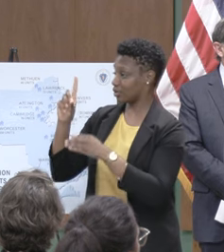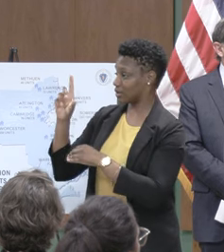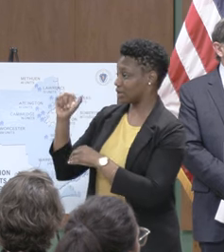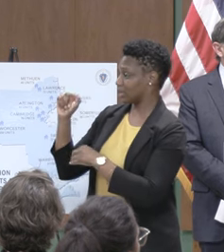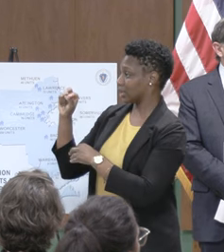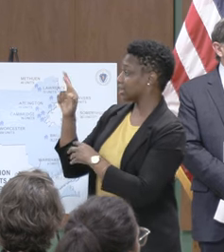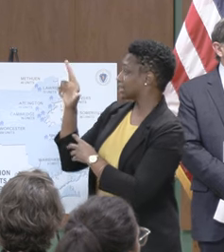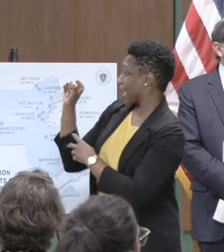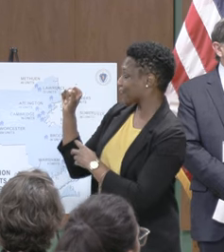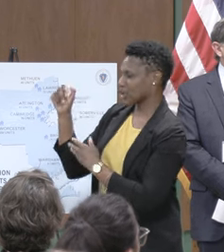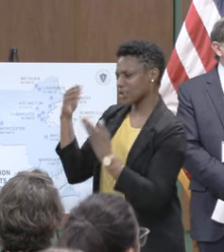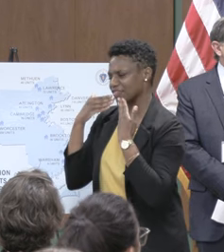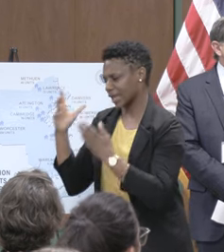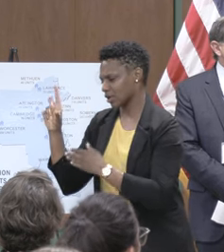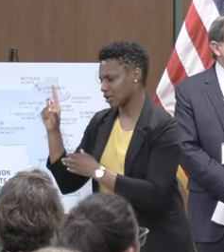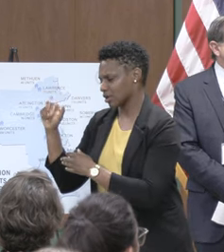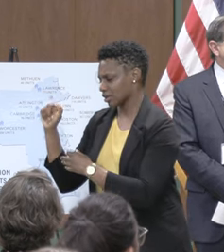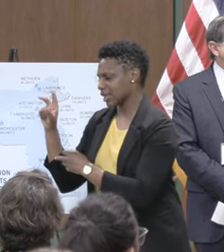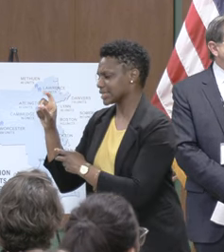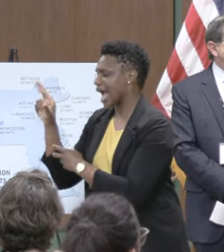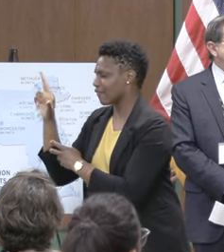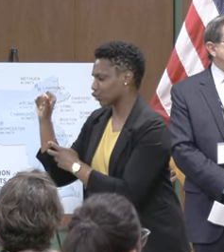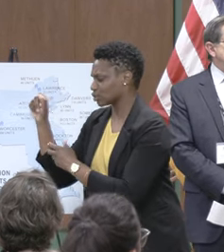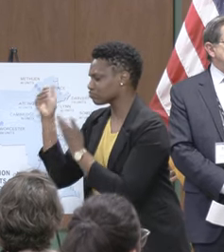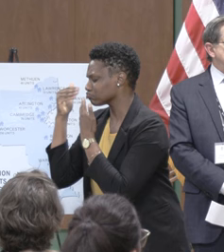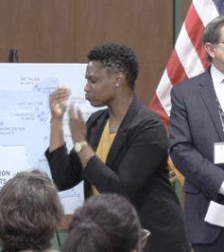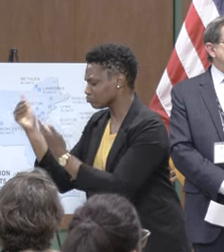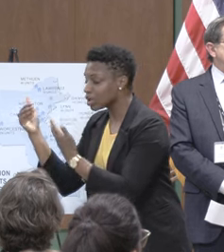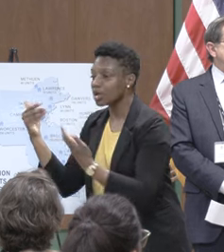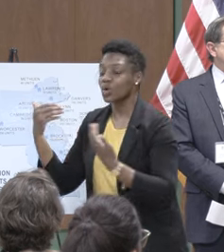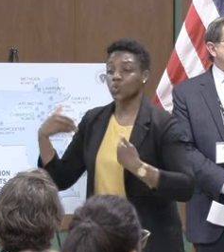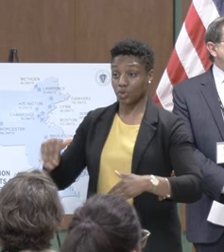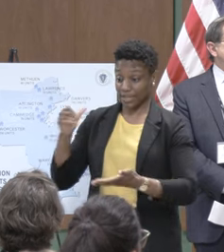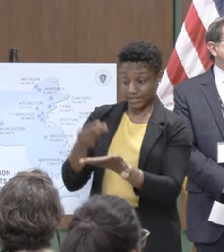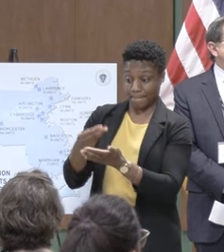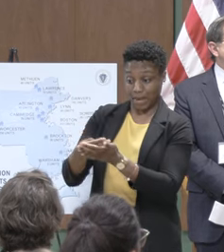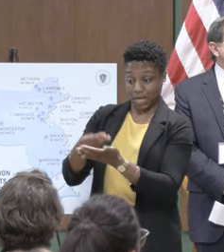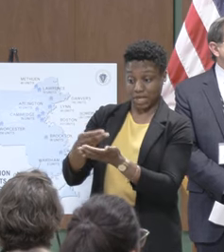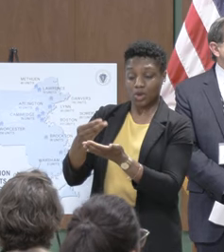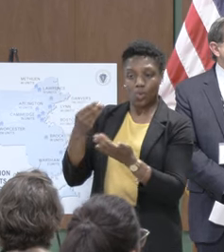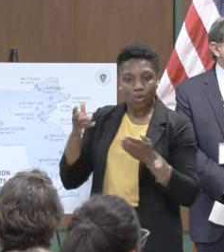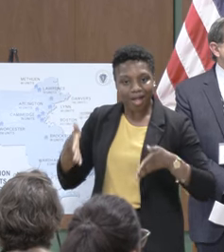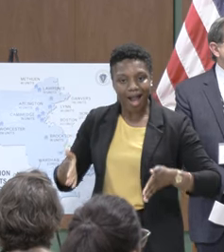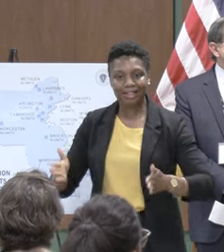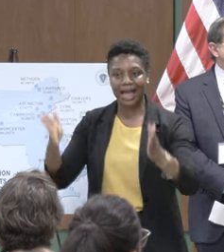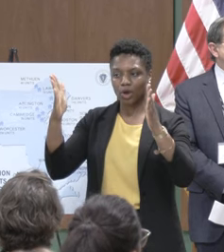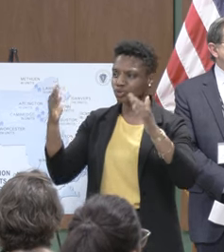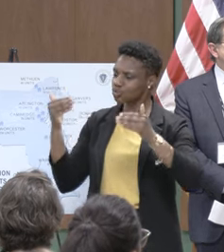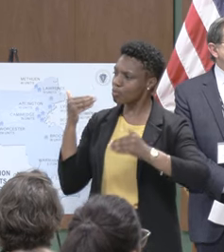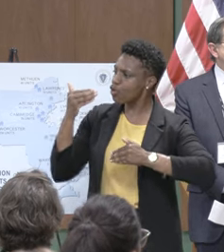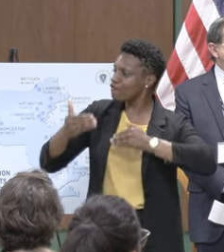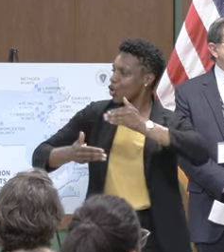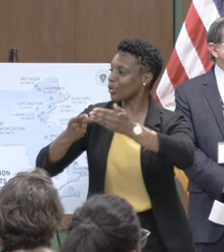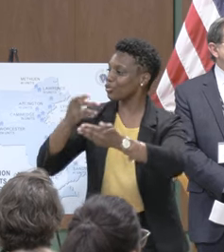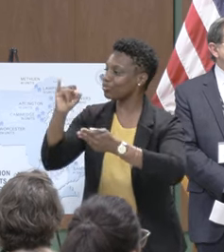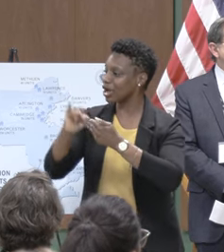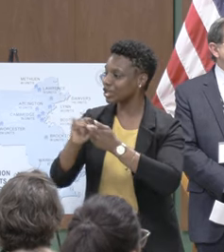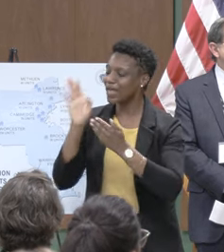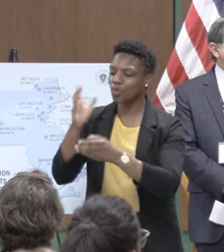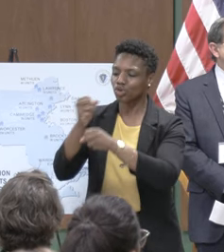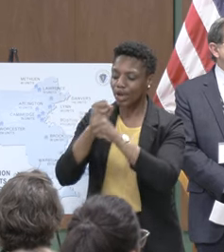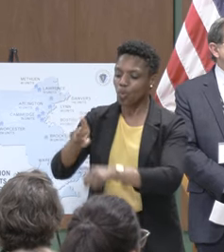and we thank Danvers is going to allow them to move forward with a project that creates